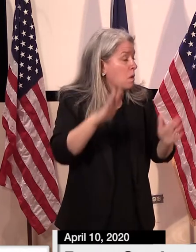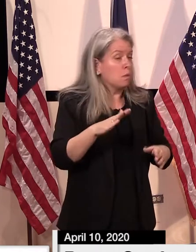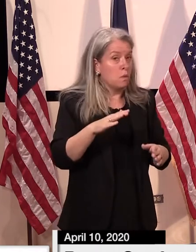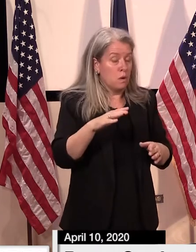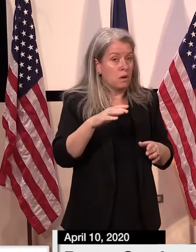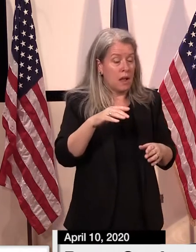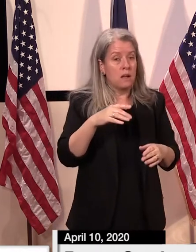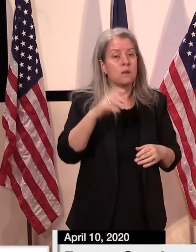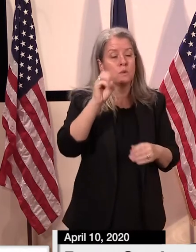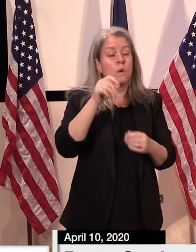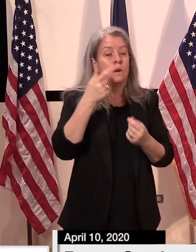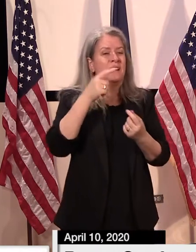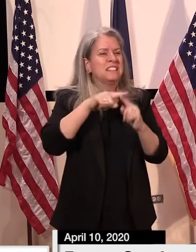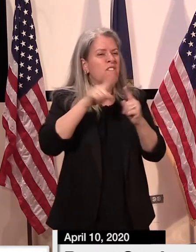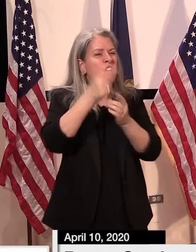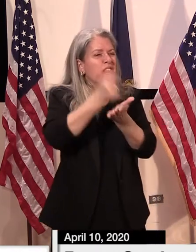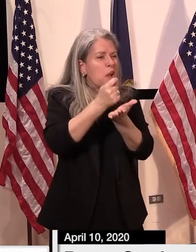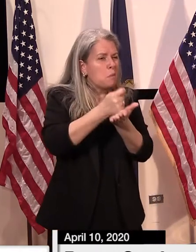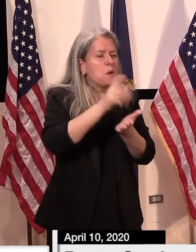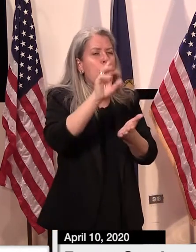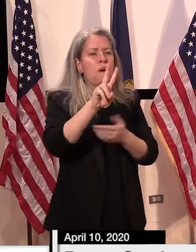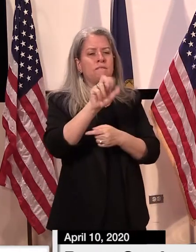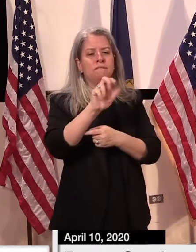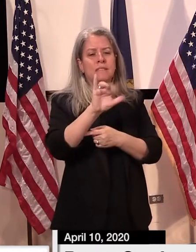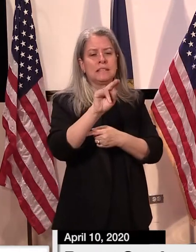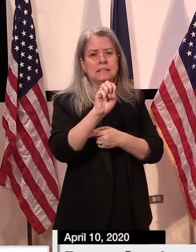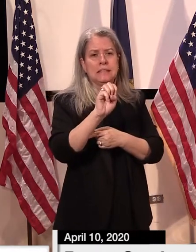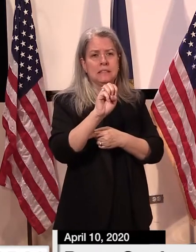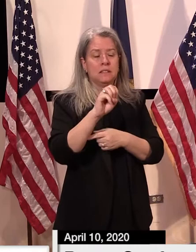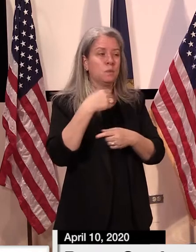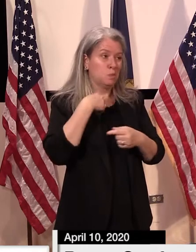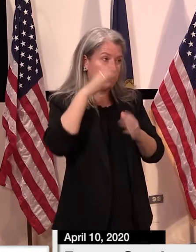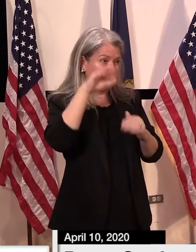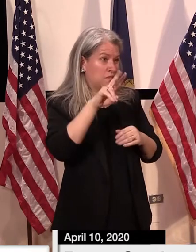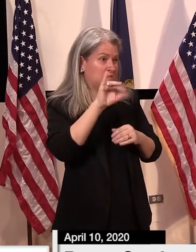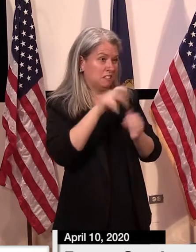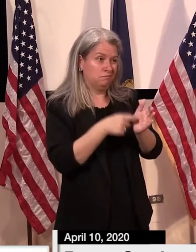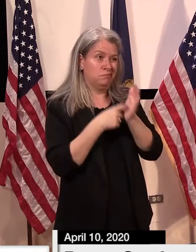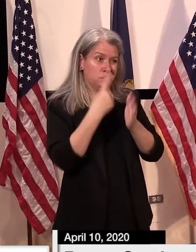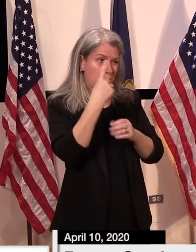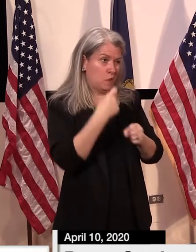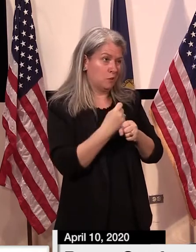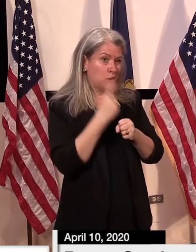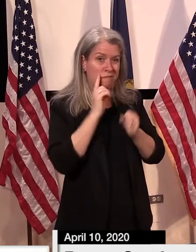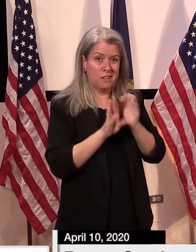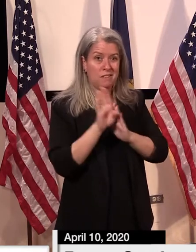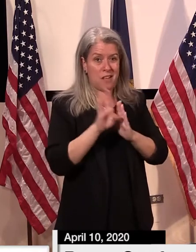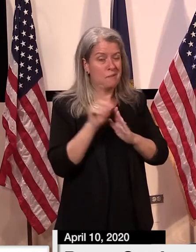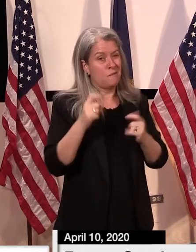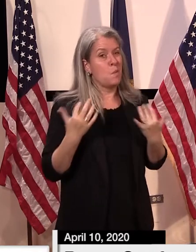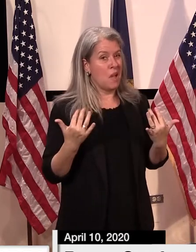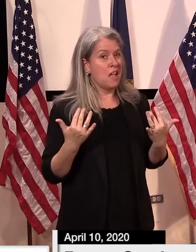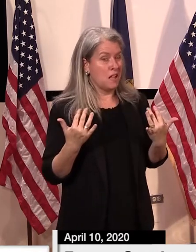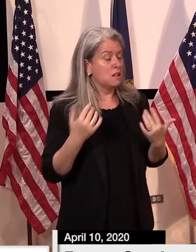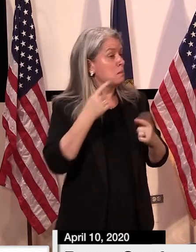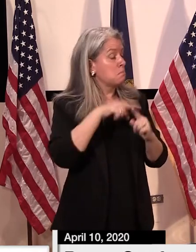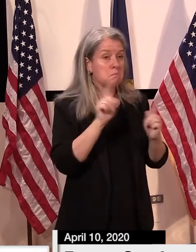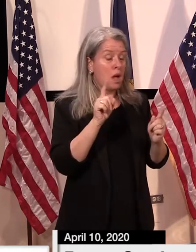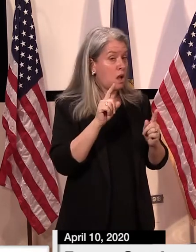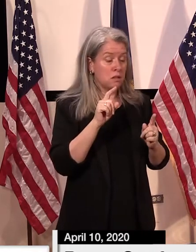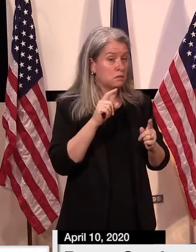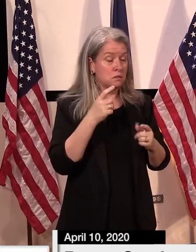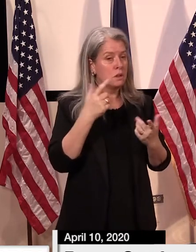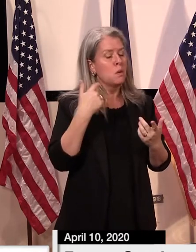that we know was going to take at least a year to develop and we'll have to wait for. But again,